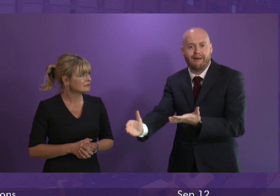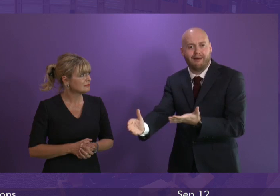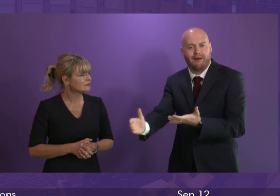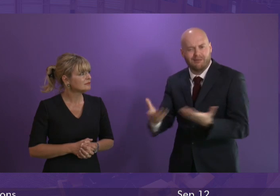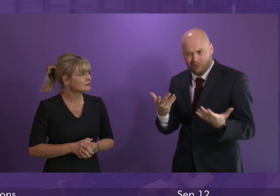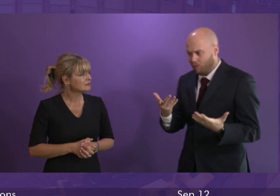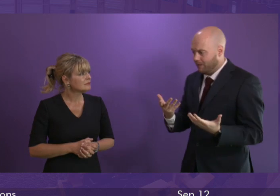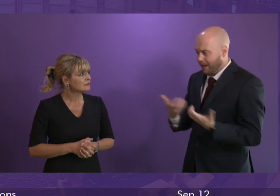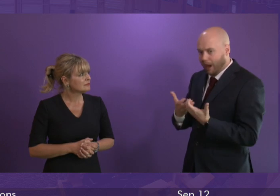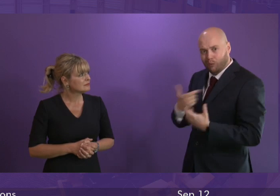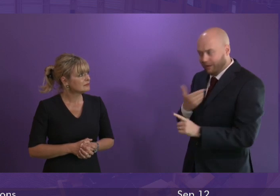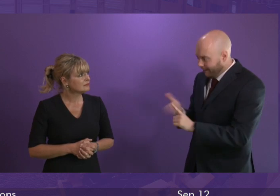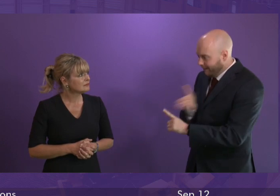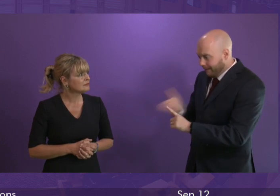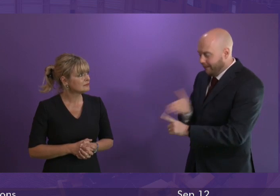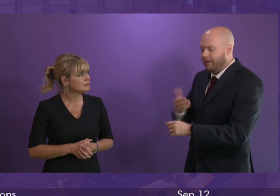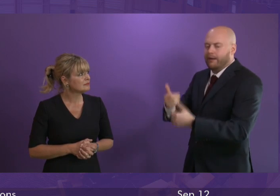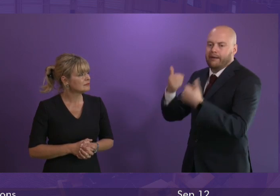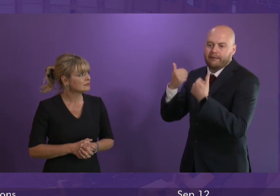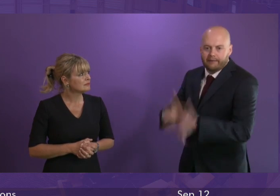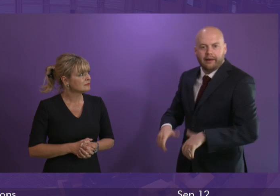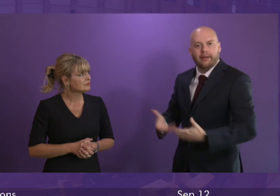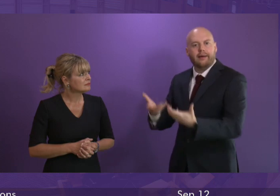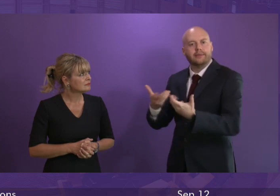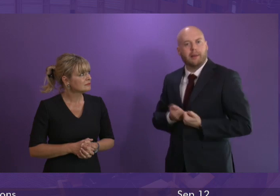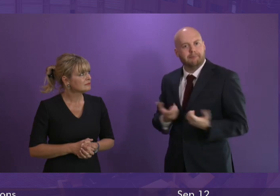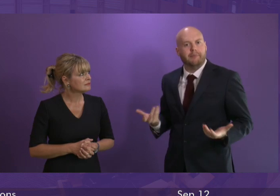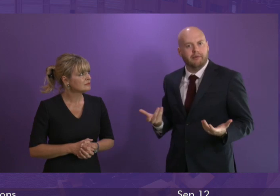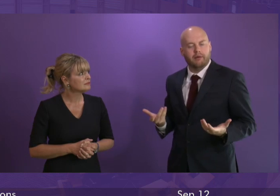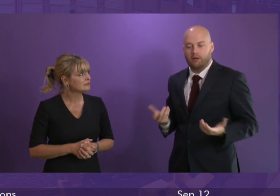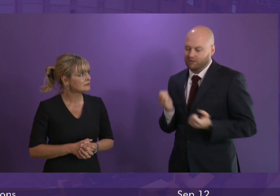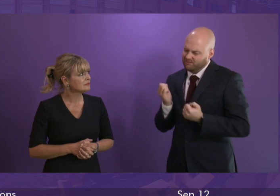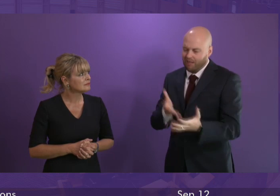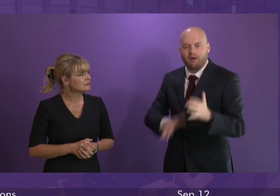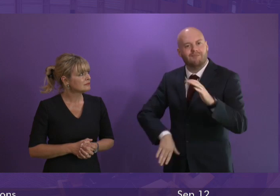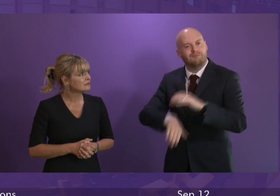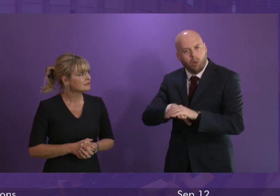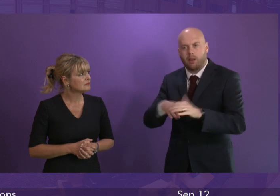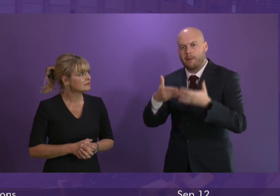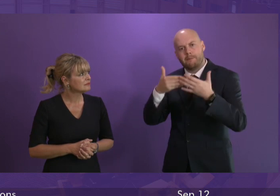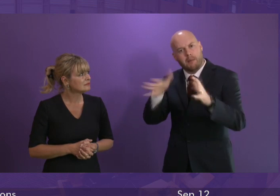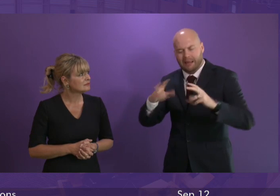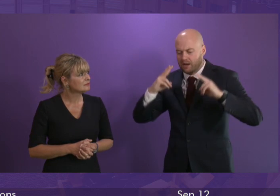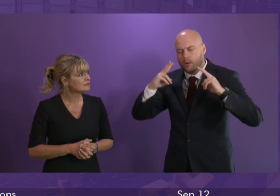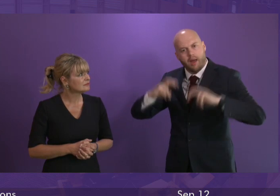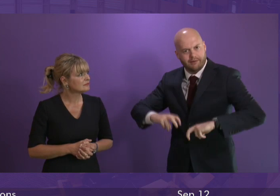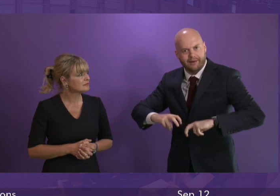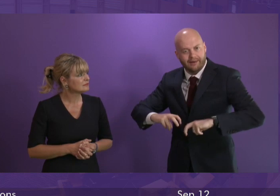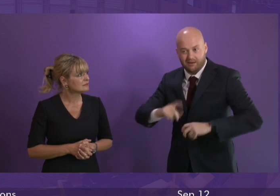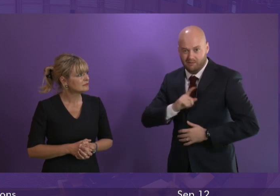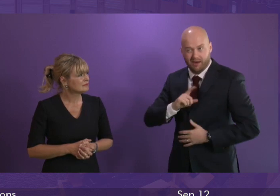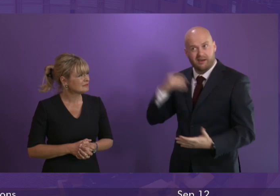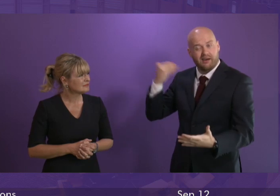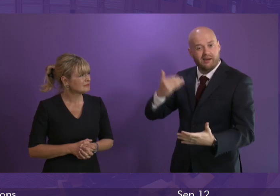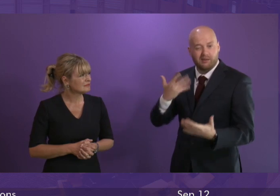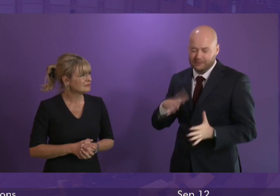for the First Minister to finally listen and deliver a full public inquiry into this abject failure of